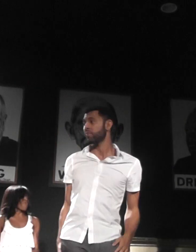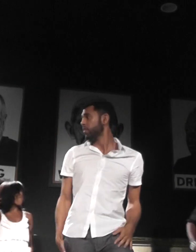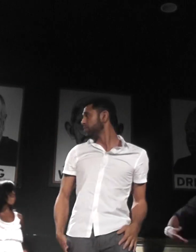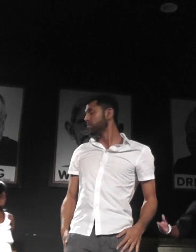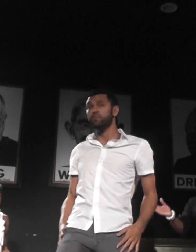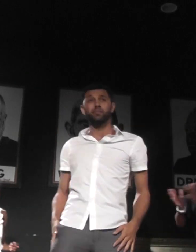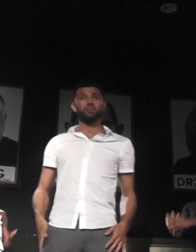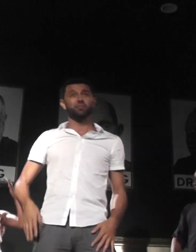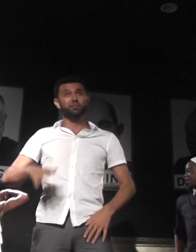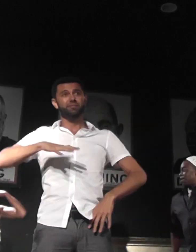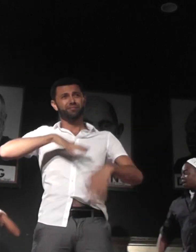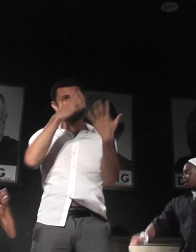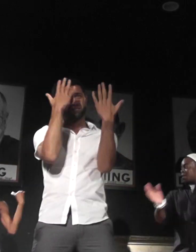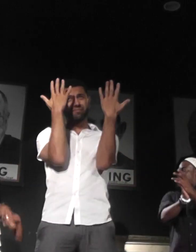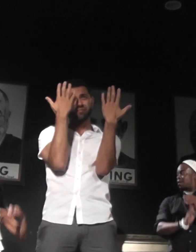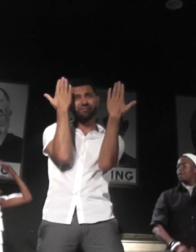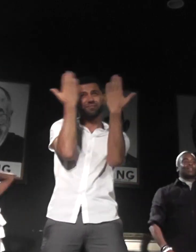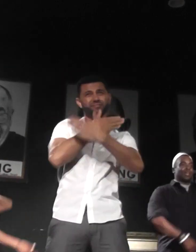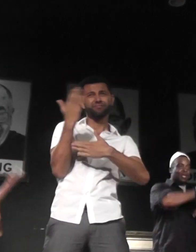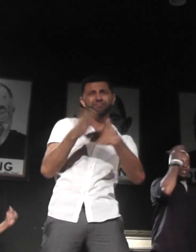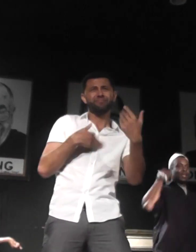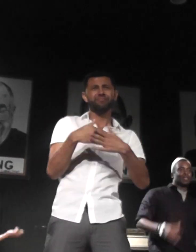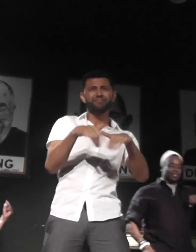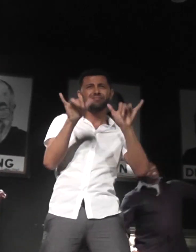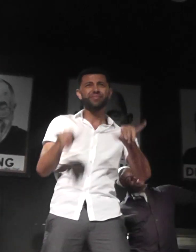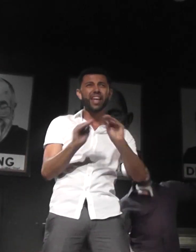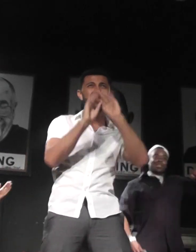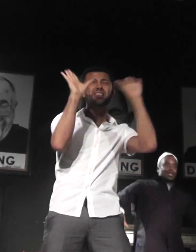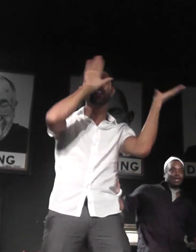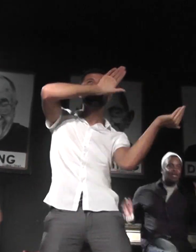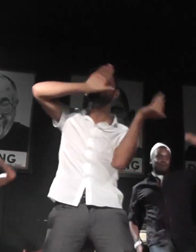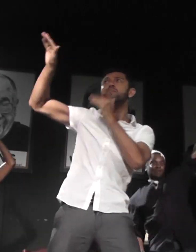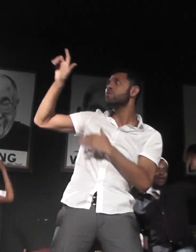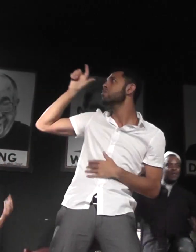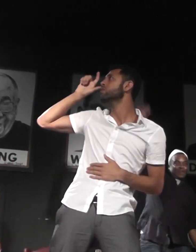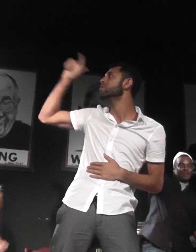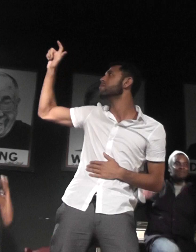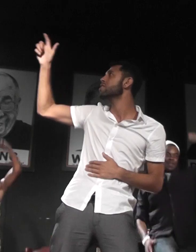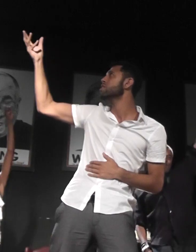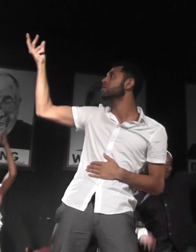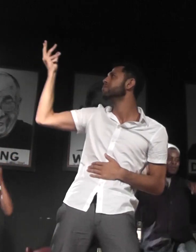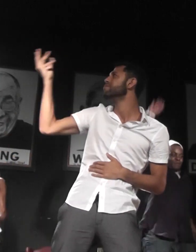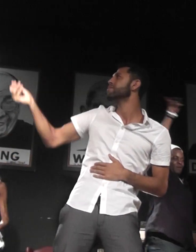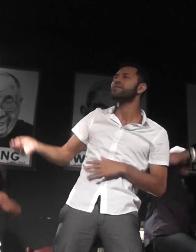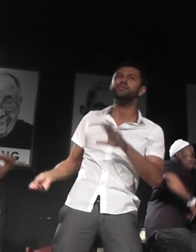Come on, come on, on Even brighter than the moon, moon, moon